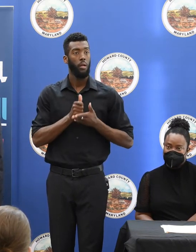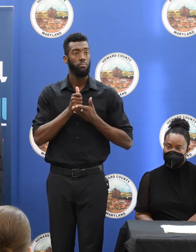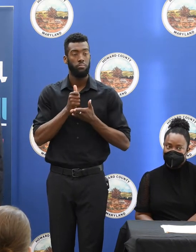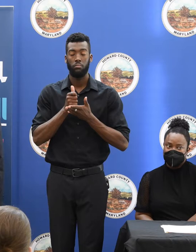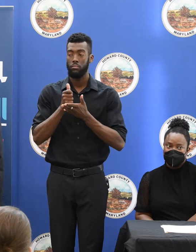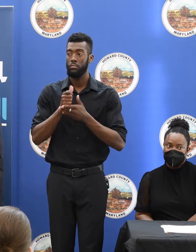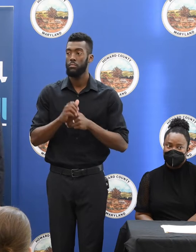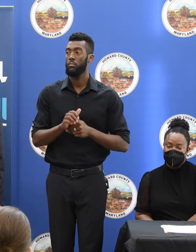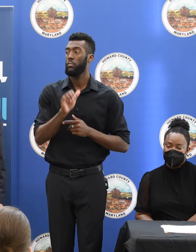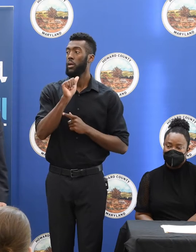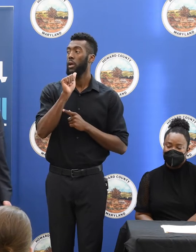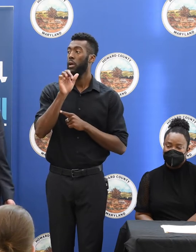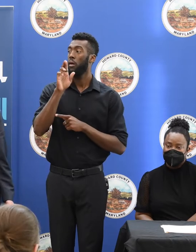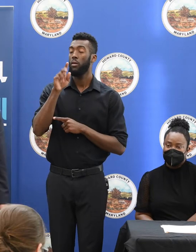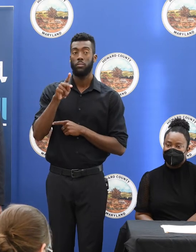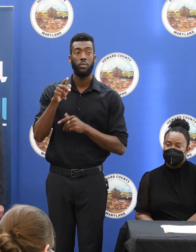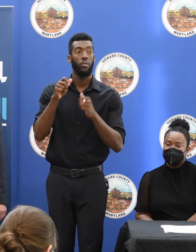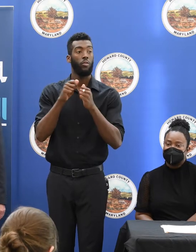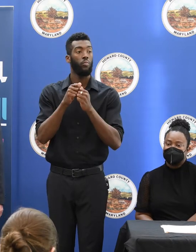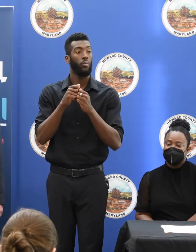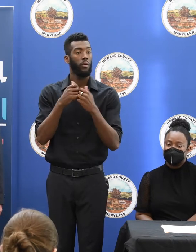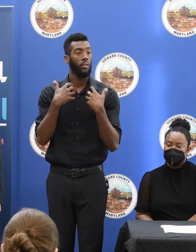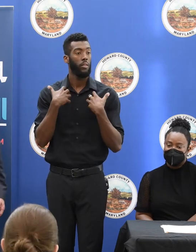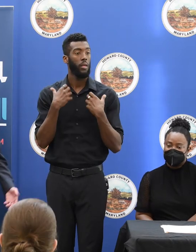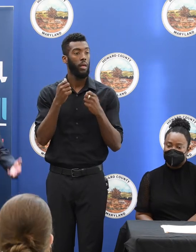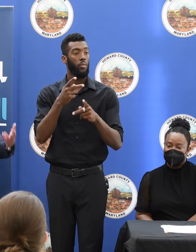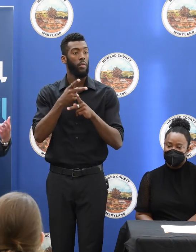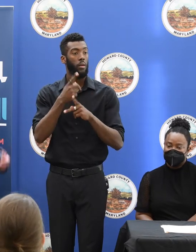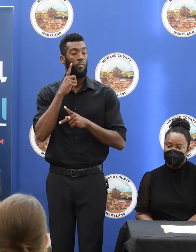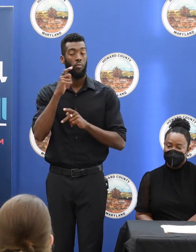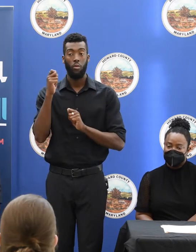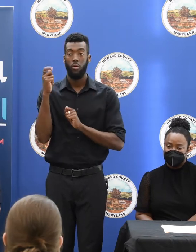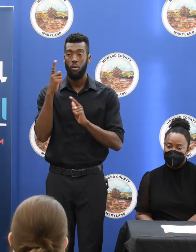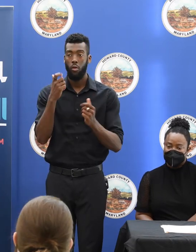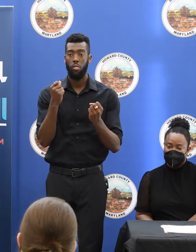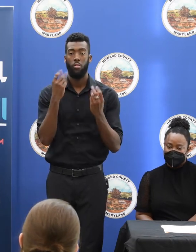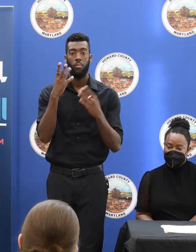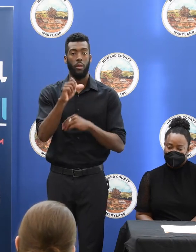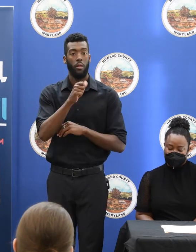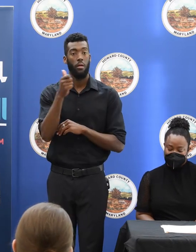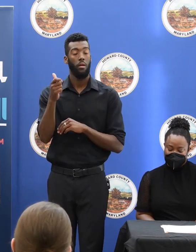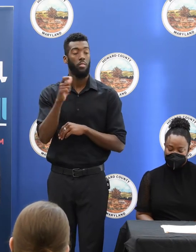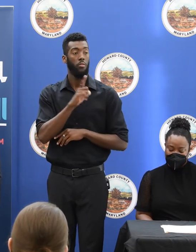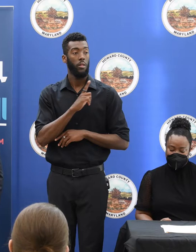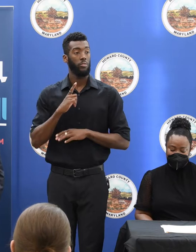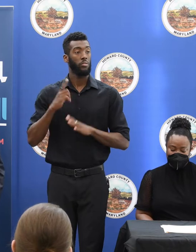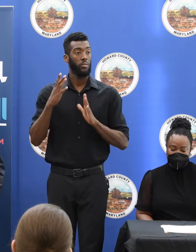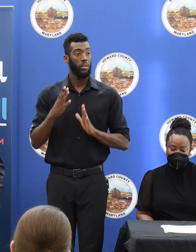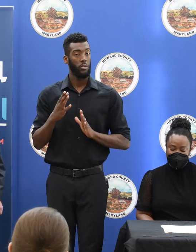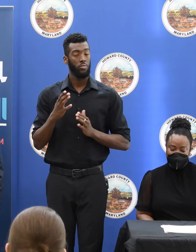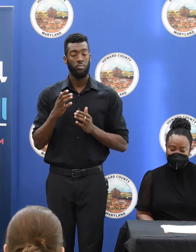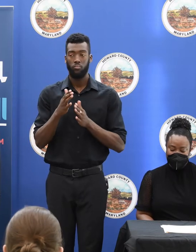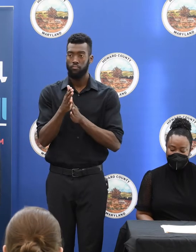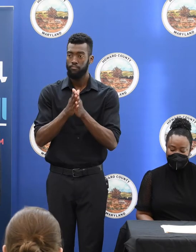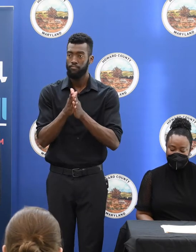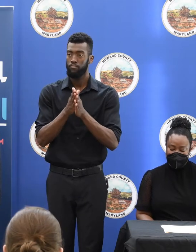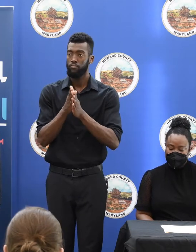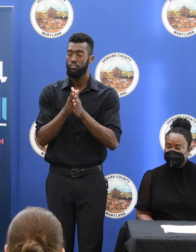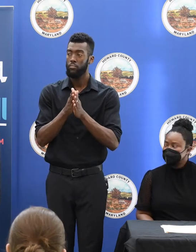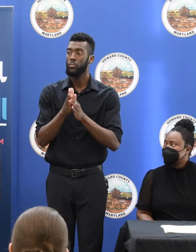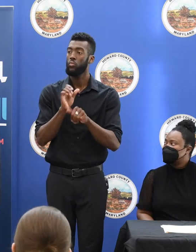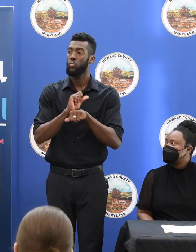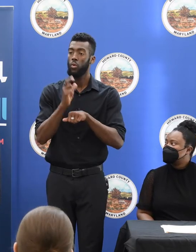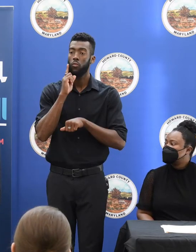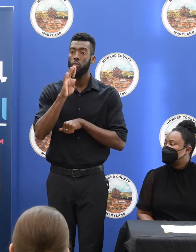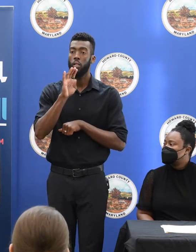AARP, along with Health Care for All and many of these legislators, pushed for the bill that passed,